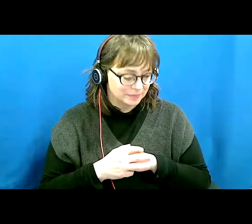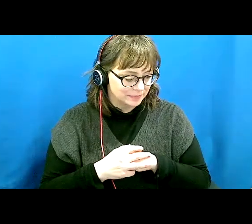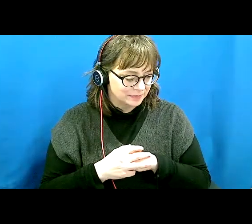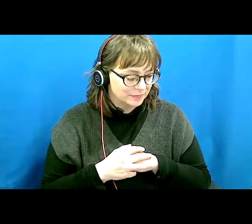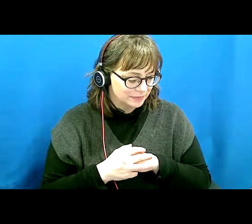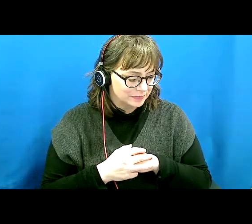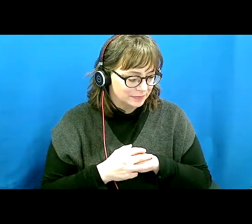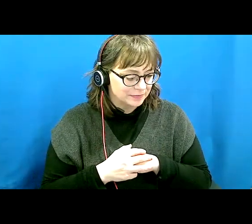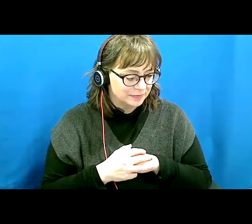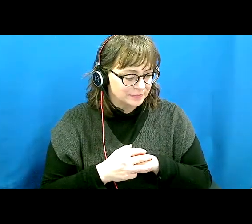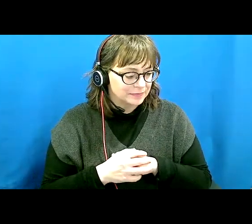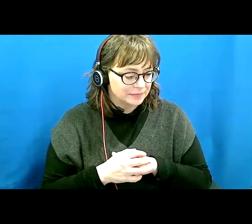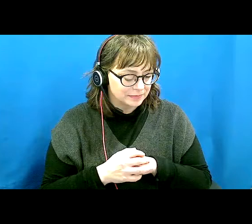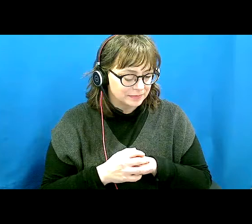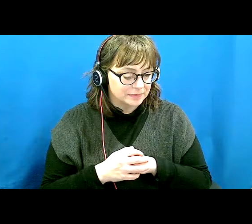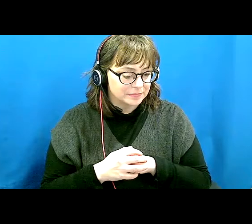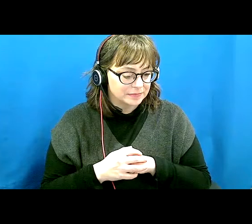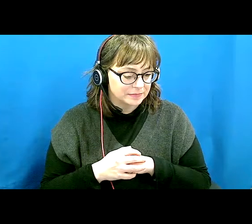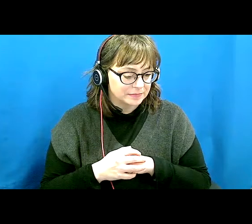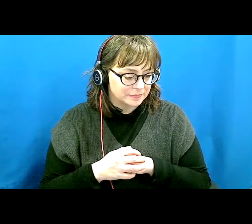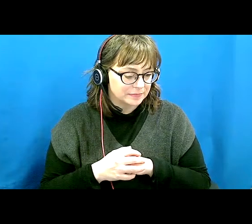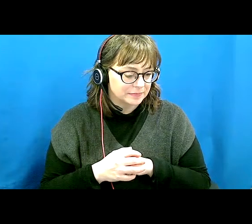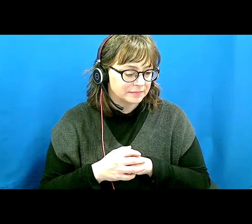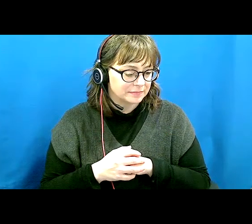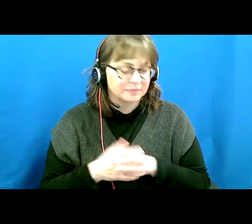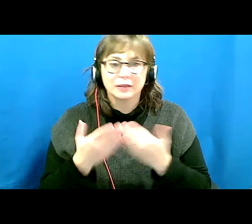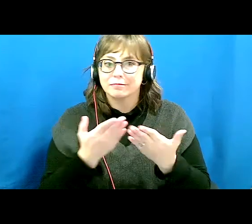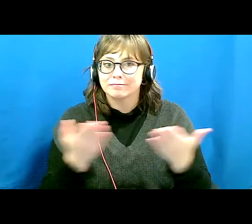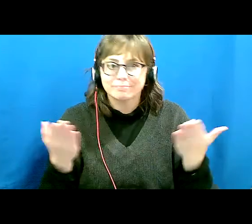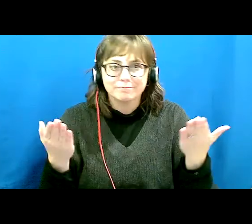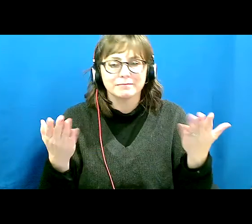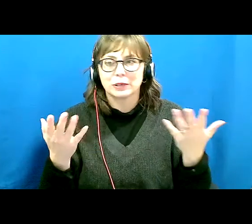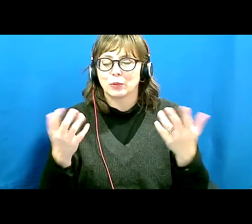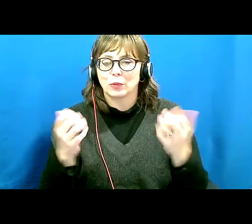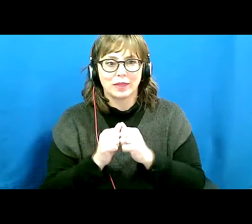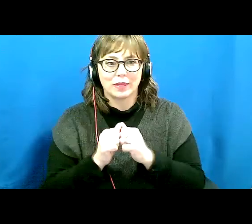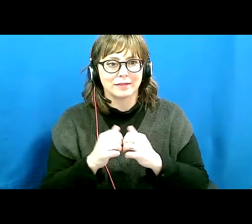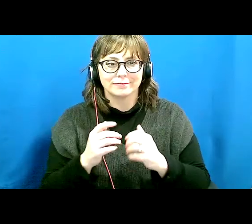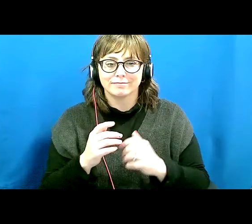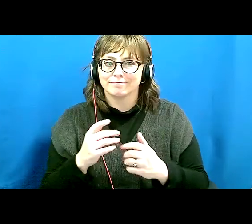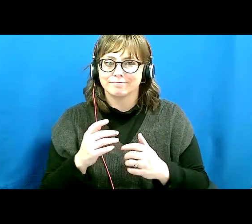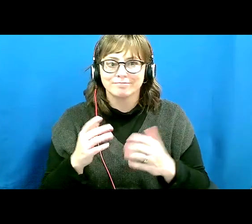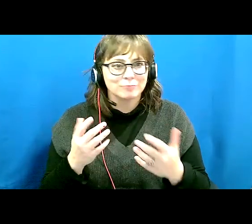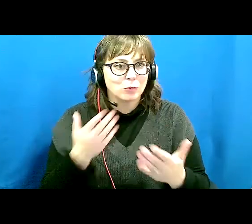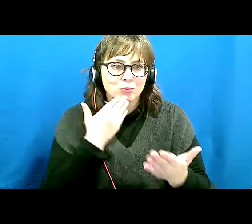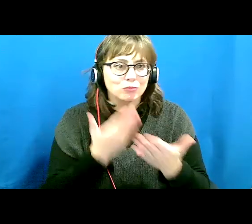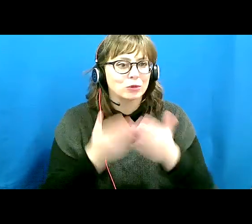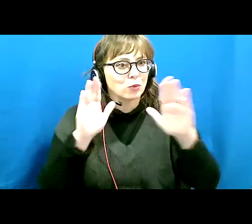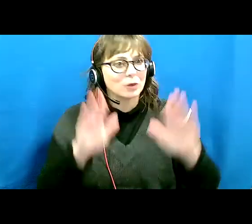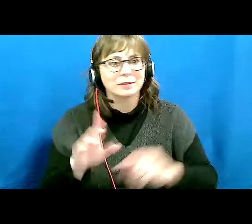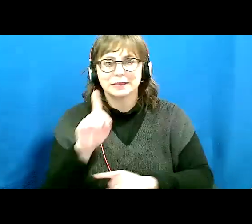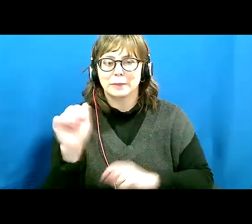fine disabled people. And it's almost two years ago to the day